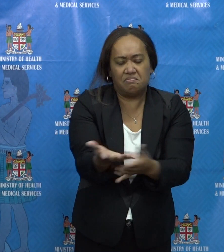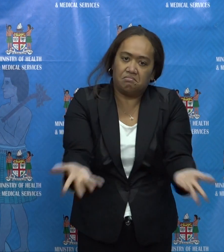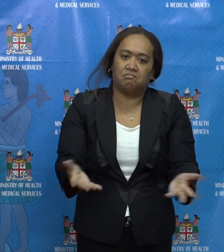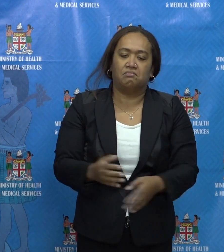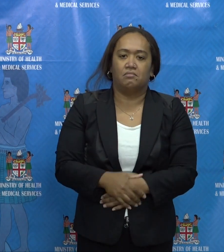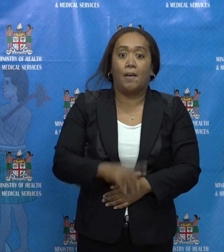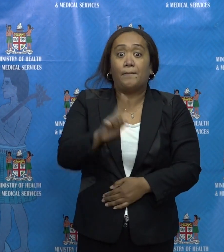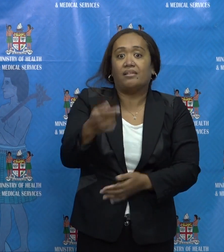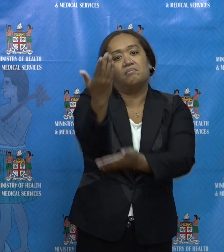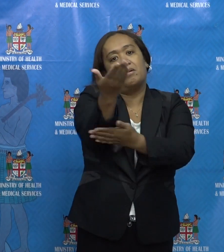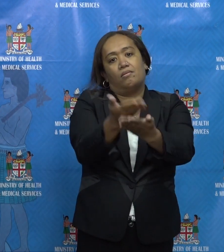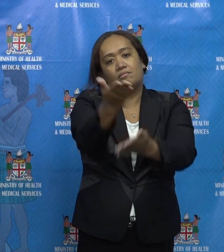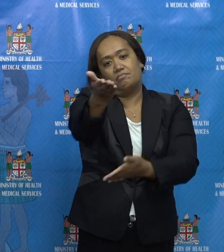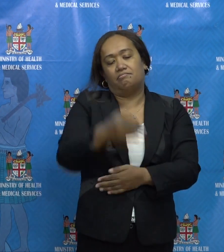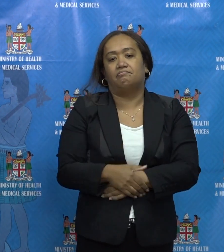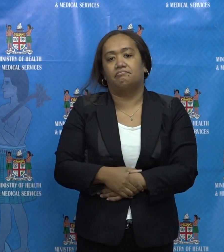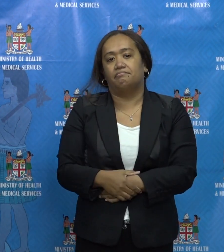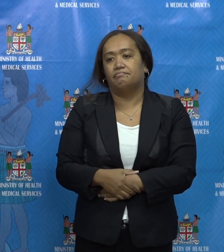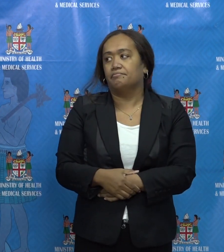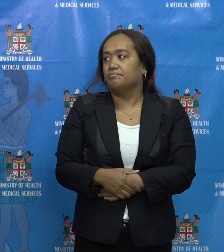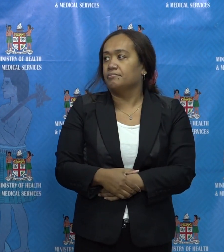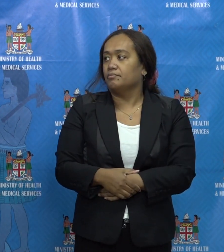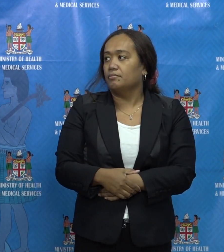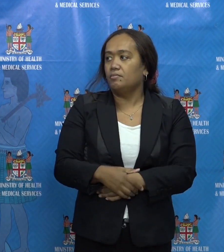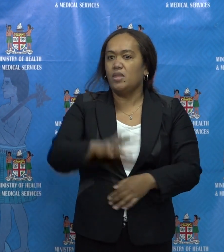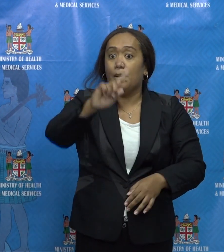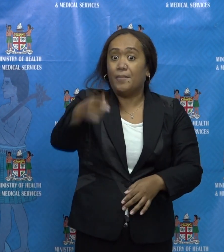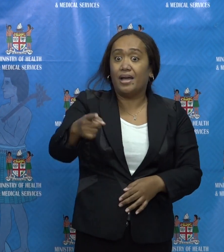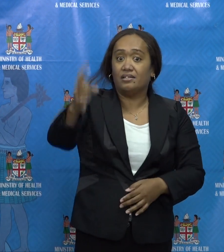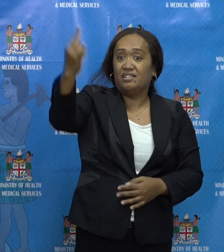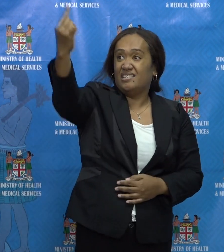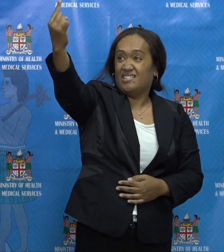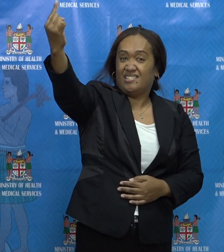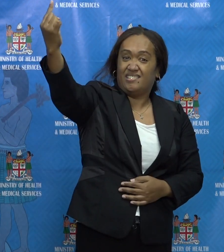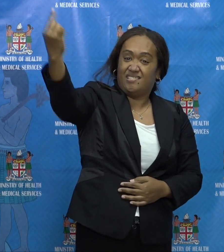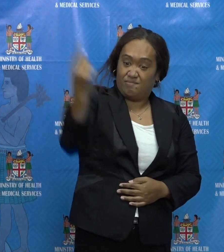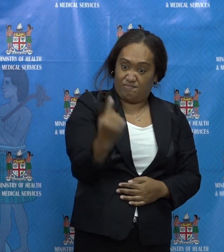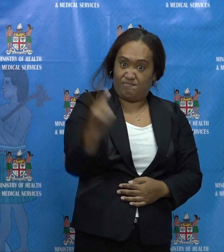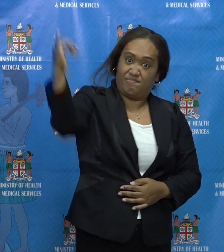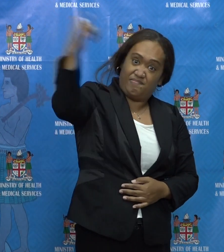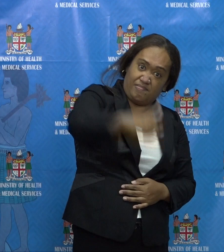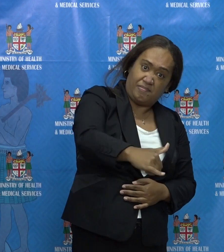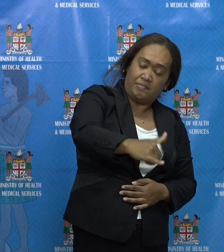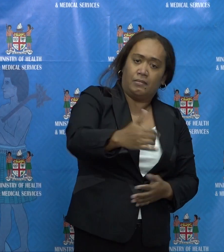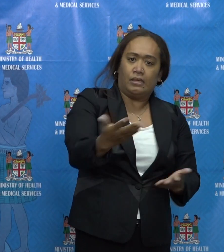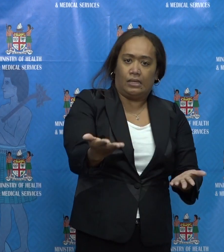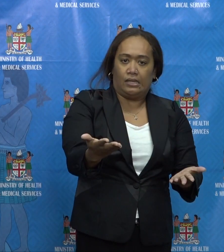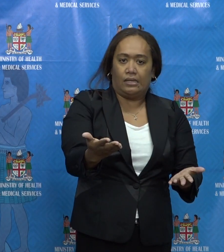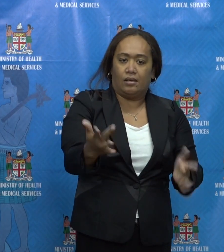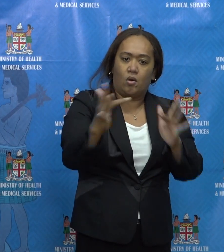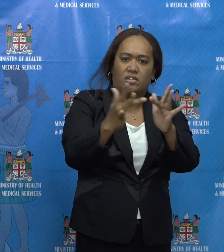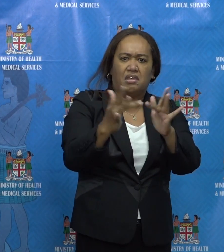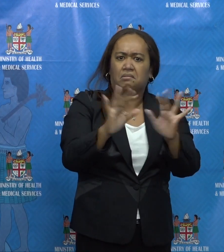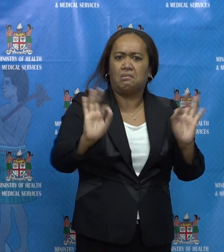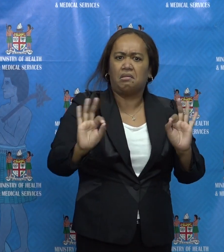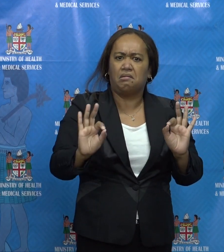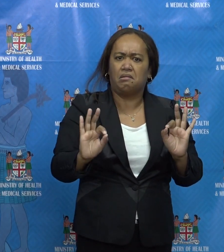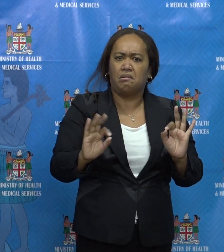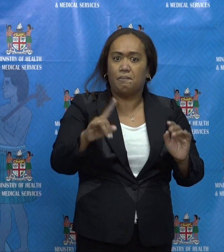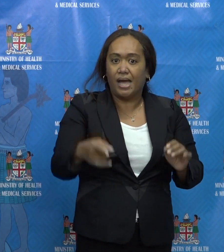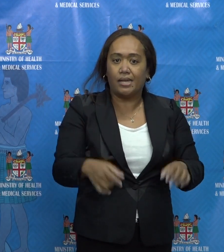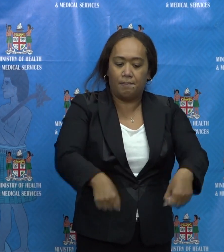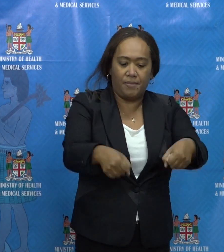The contact between a passenger and those manning the quarantine facilities.